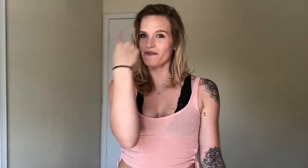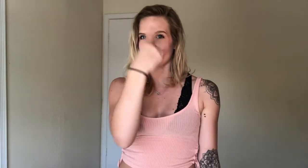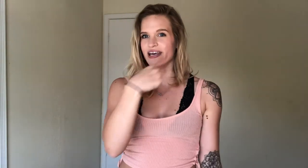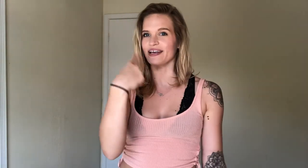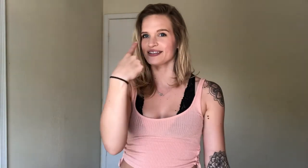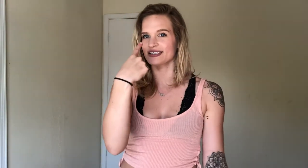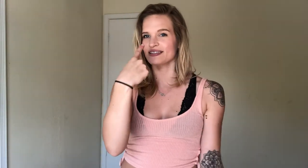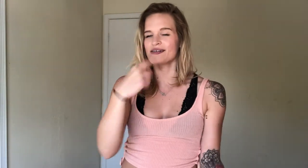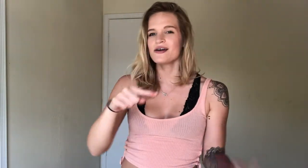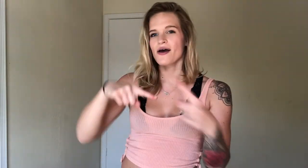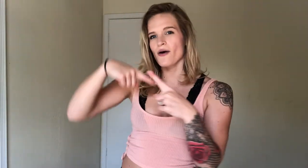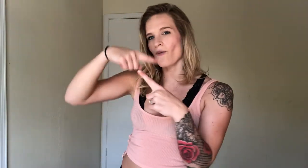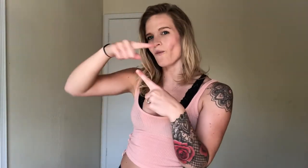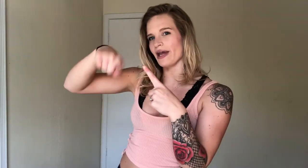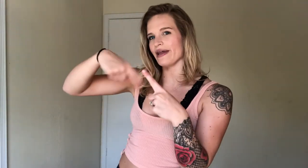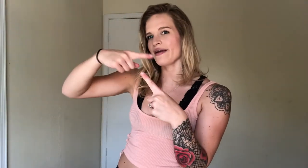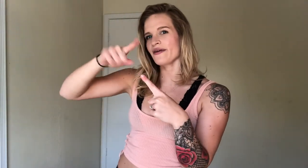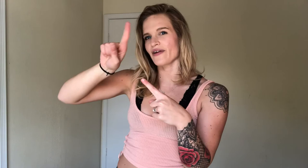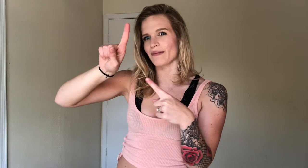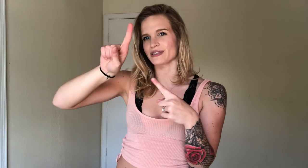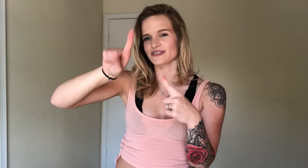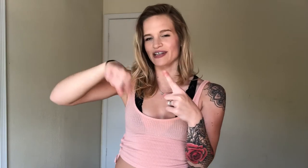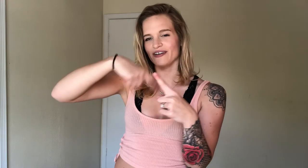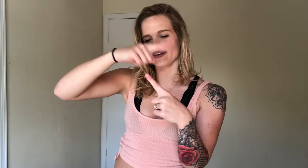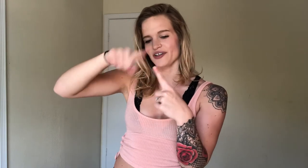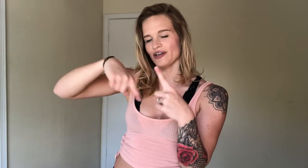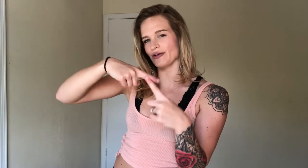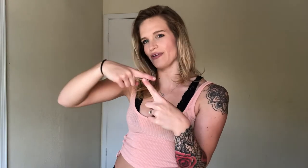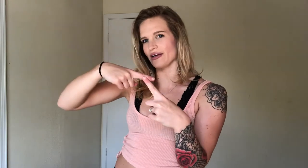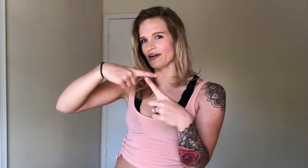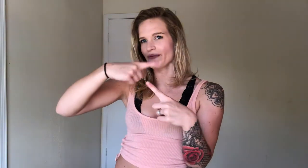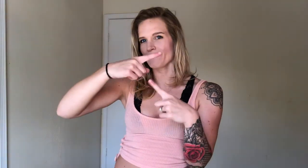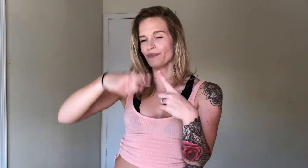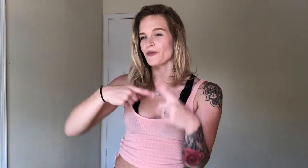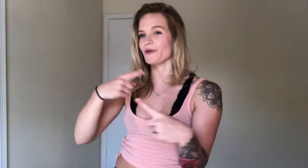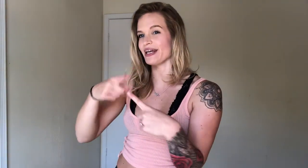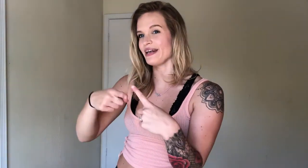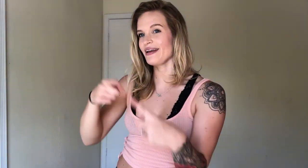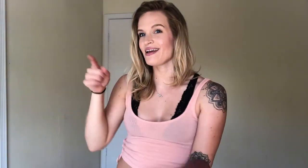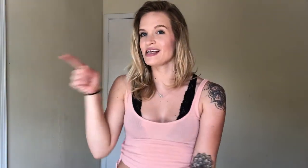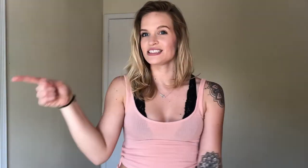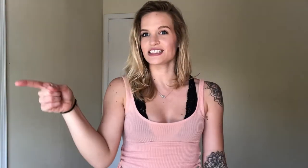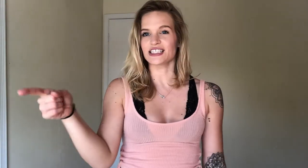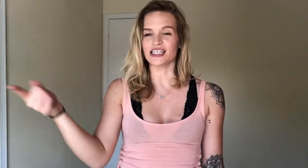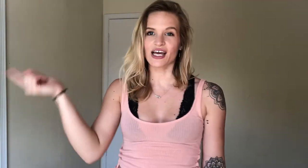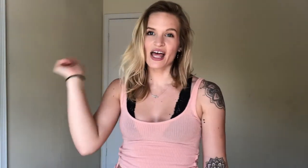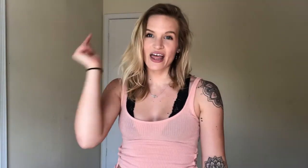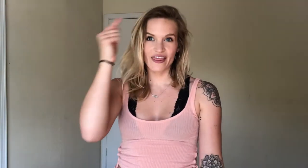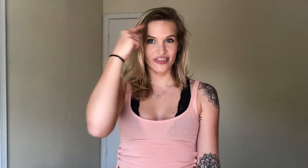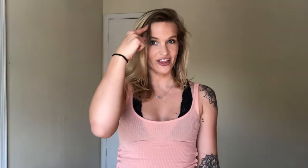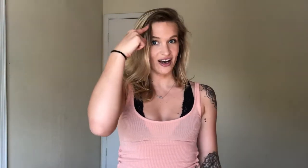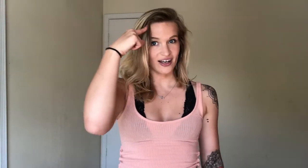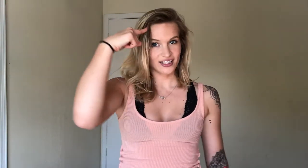face. When. Wrap this finger around your other finger. When. She. Thought. Thought.